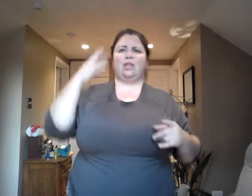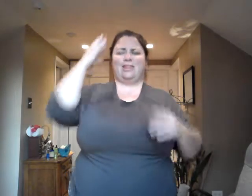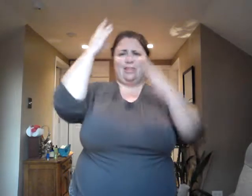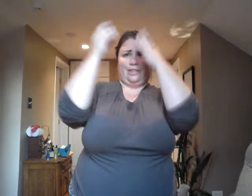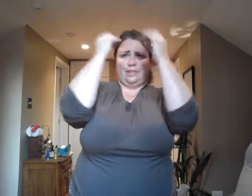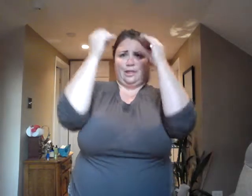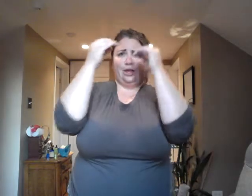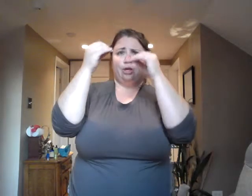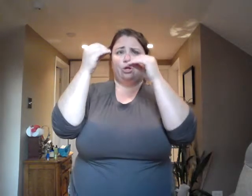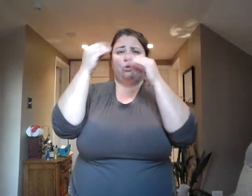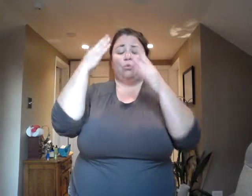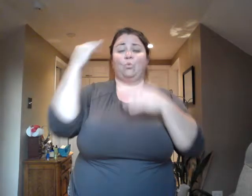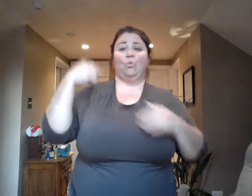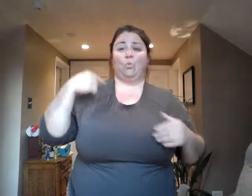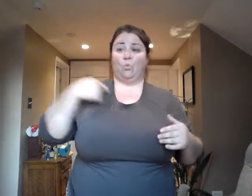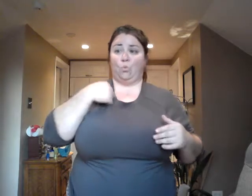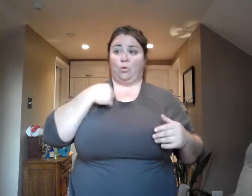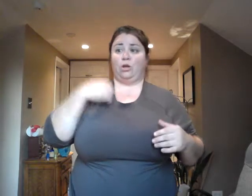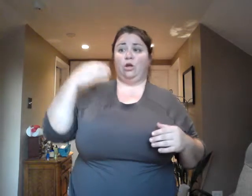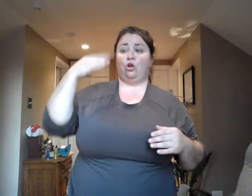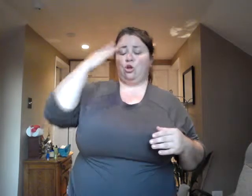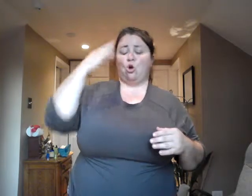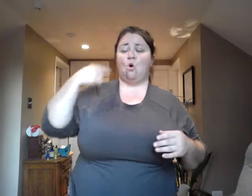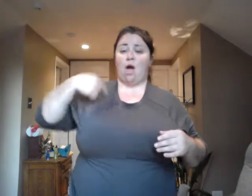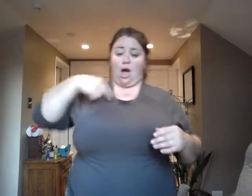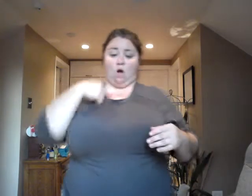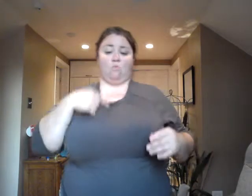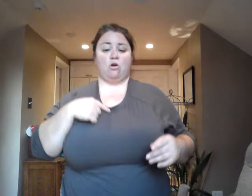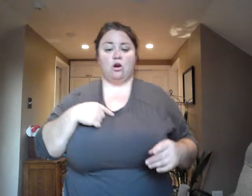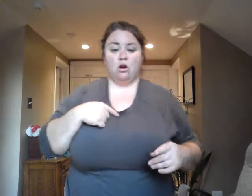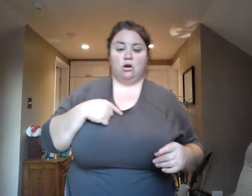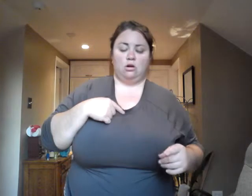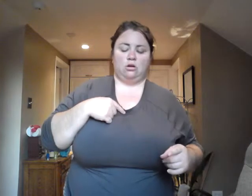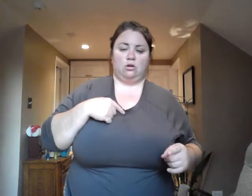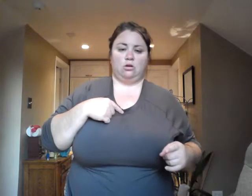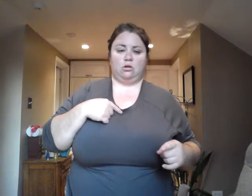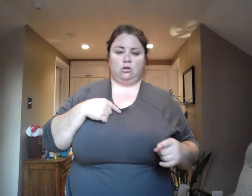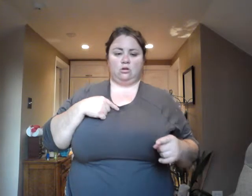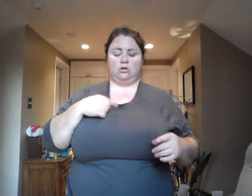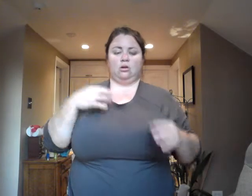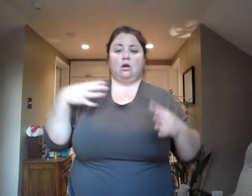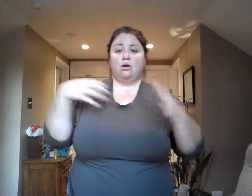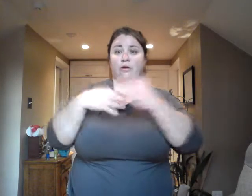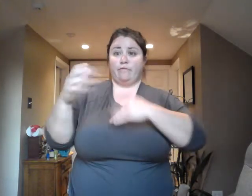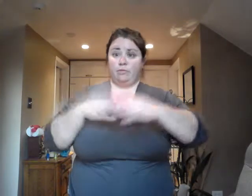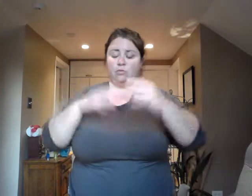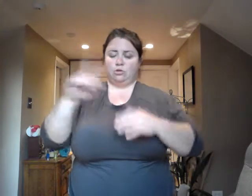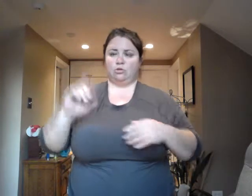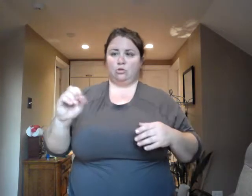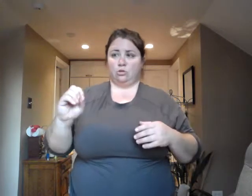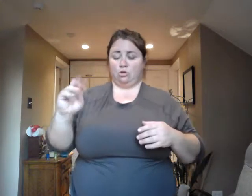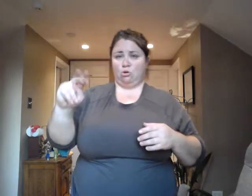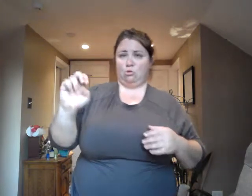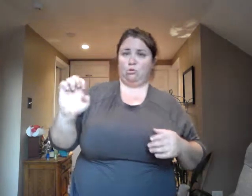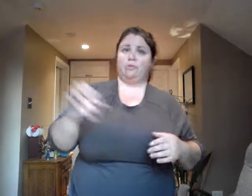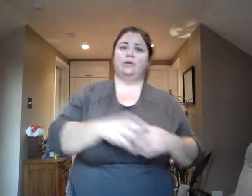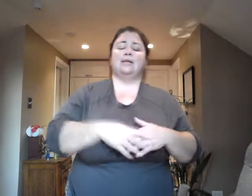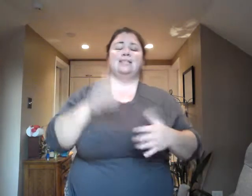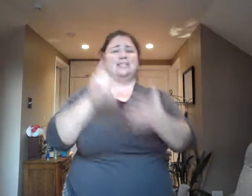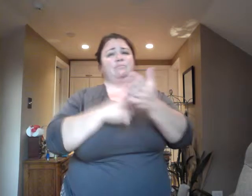to be out in the world. Some people are only comfortable in the confines of their own home. Others venture